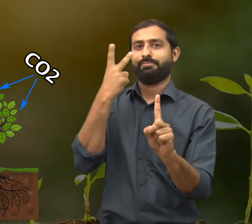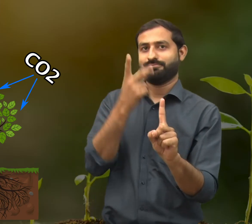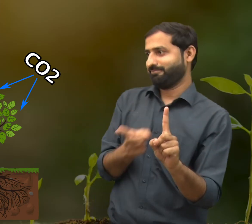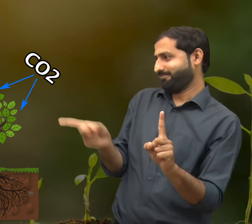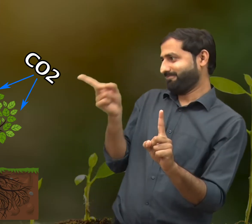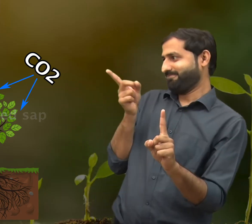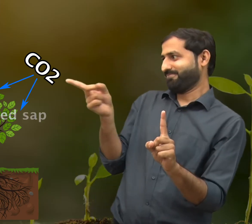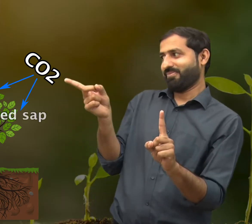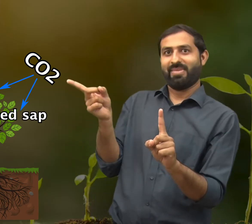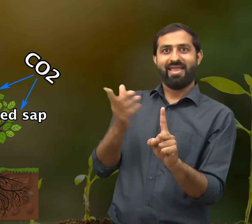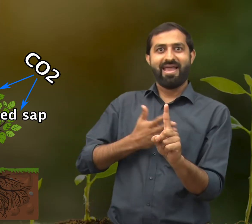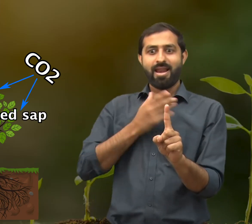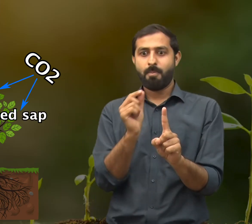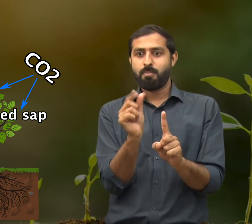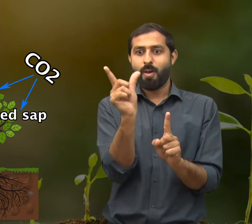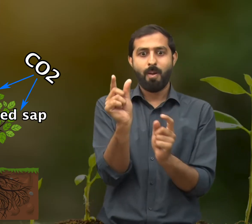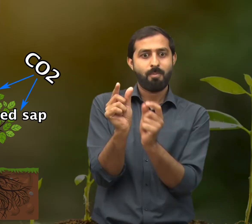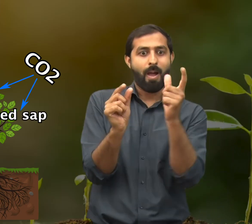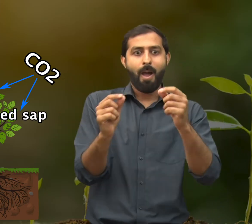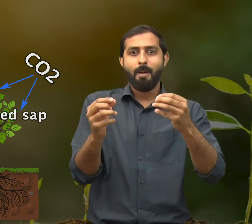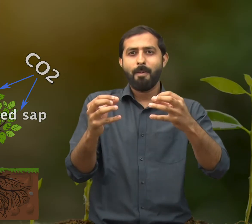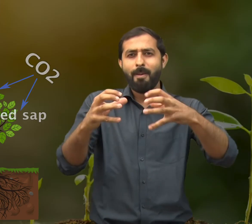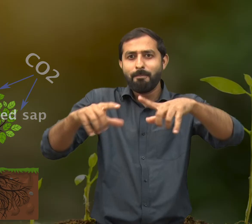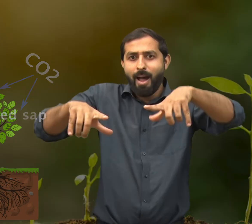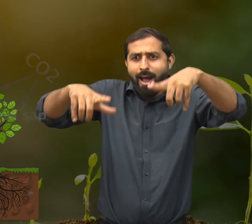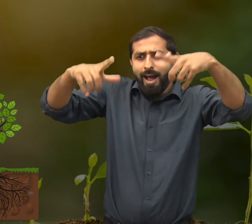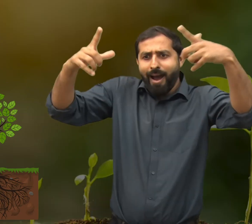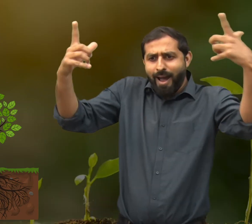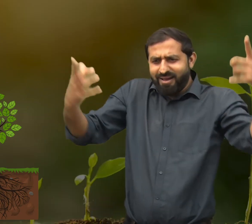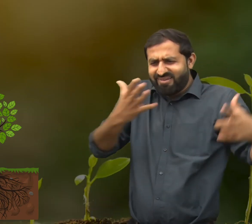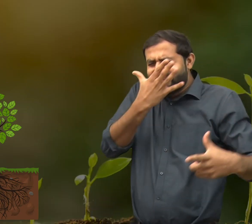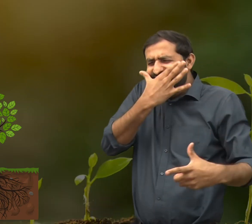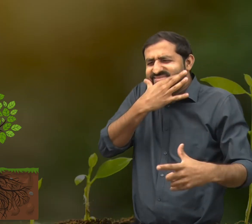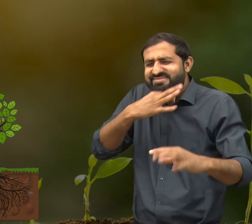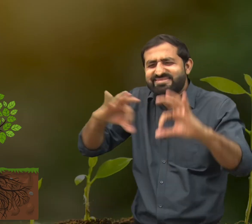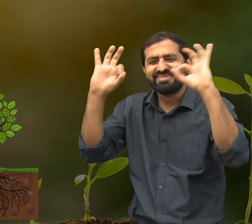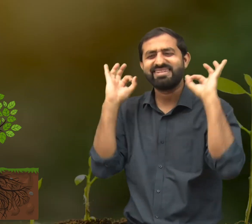elaborated sap which helps the plant to grow well.